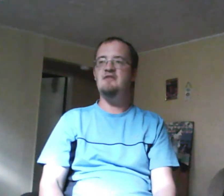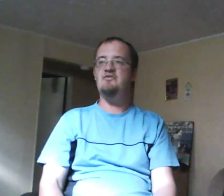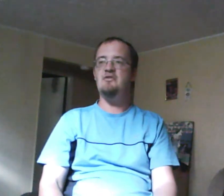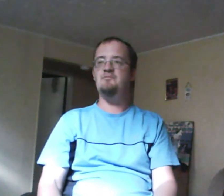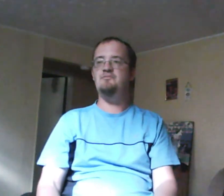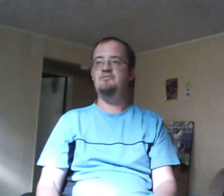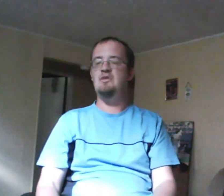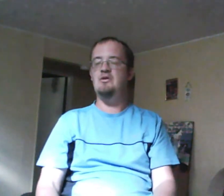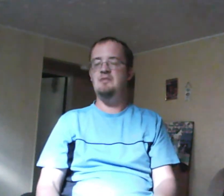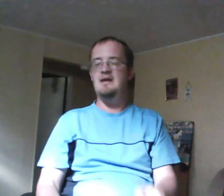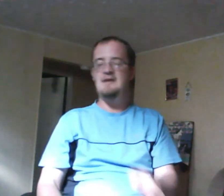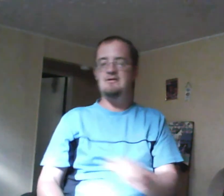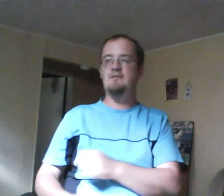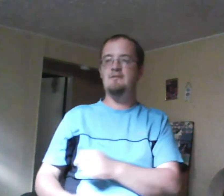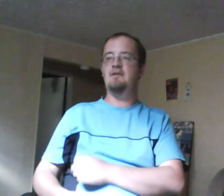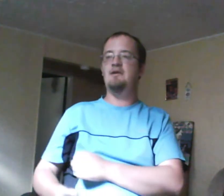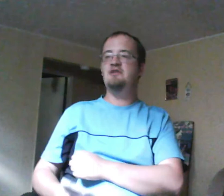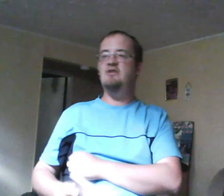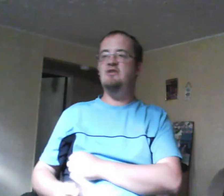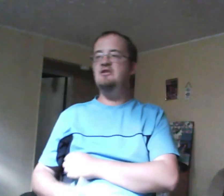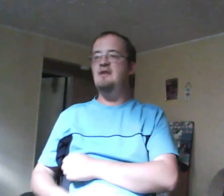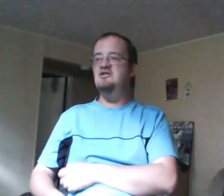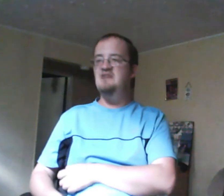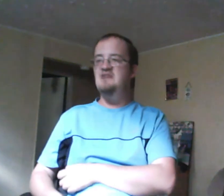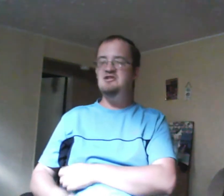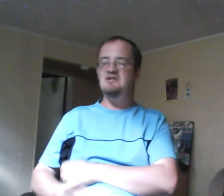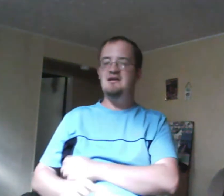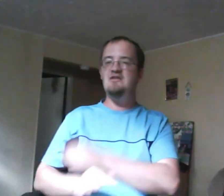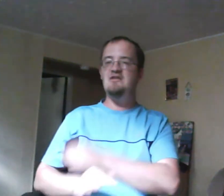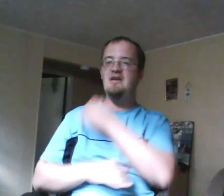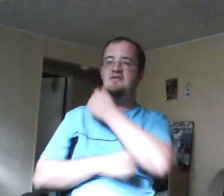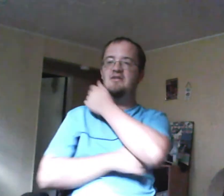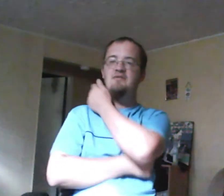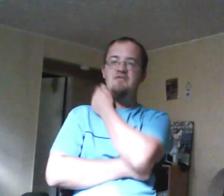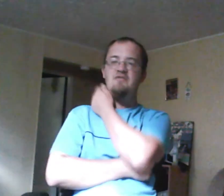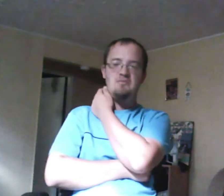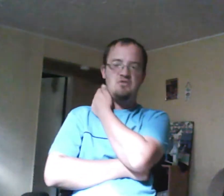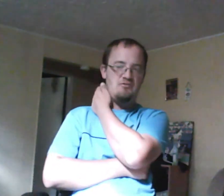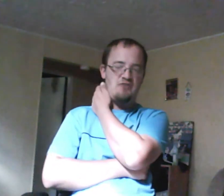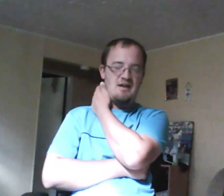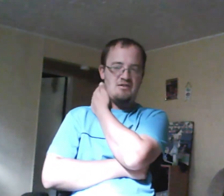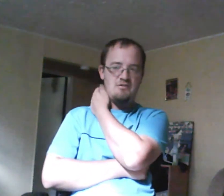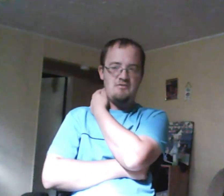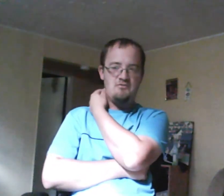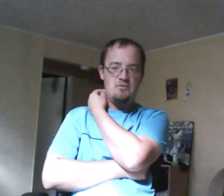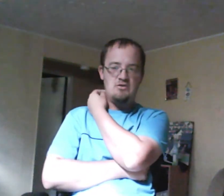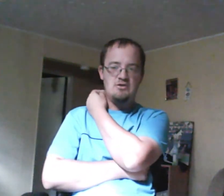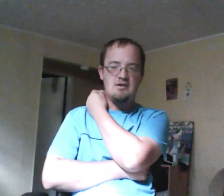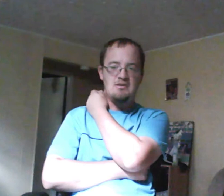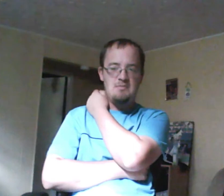for her behavior. She goes to Degrassi. She actually tags along with the trip to France with most of the Degrassi people